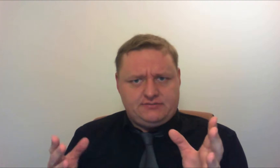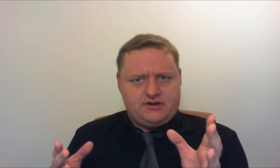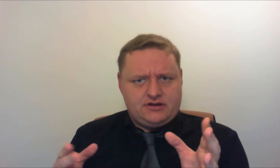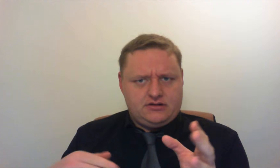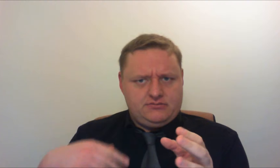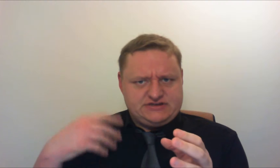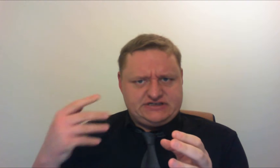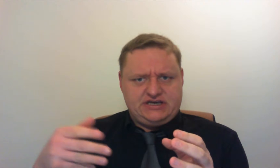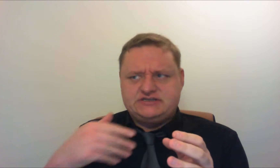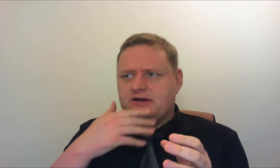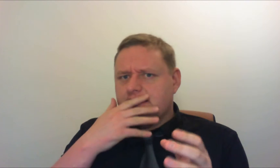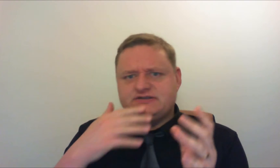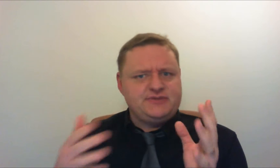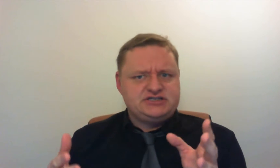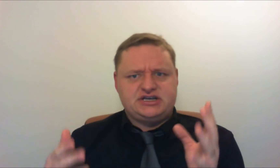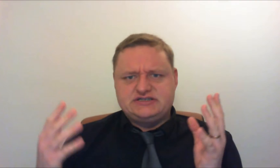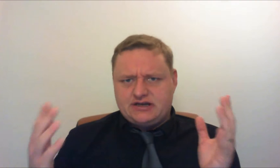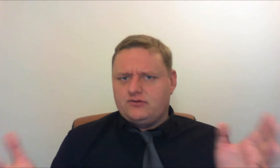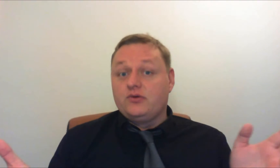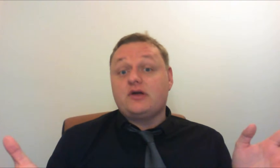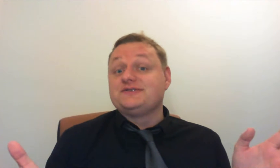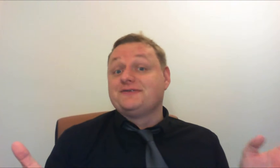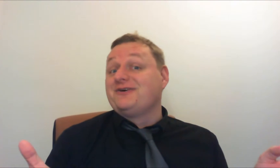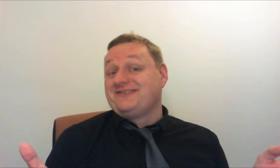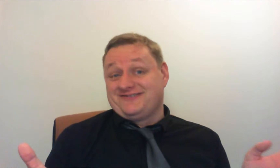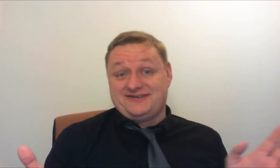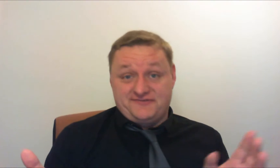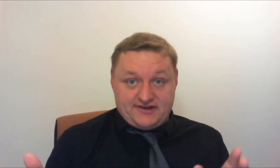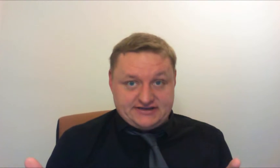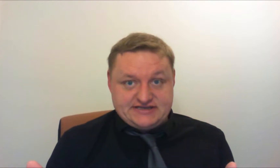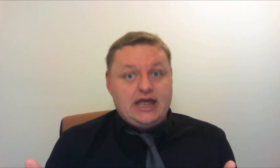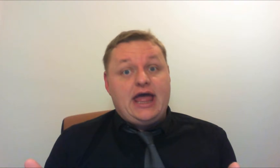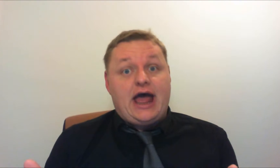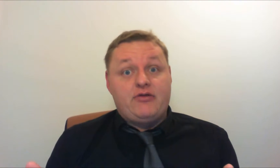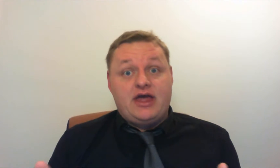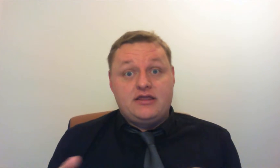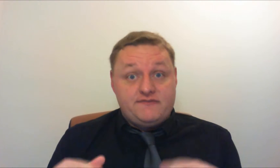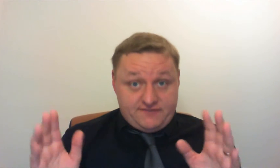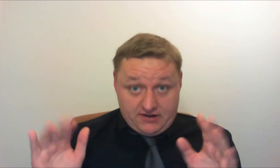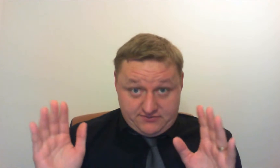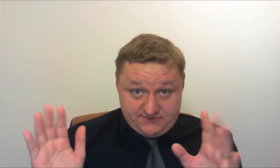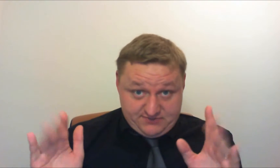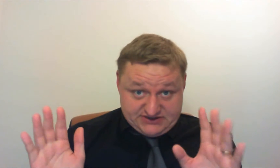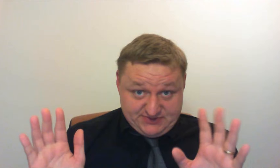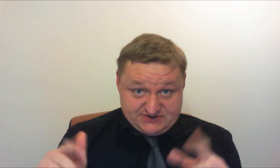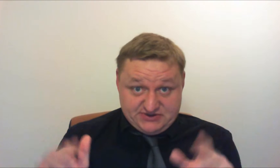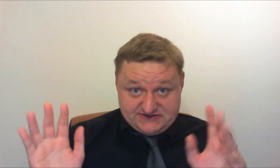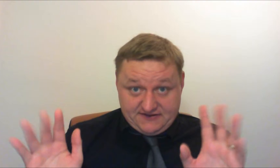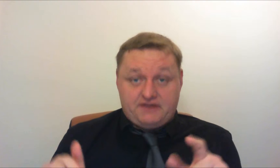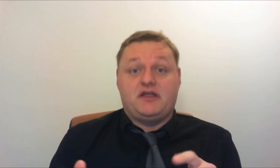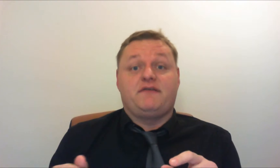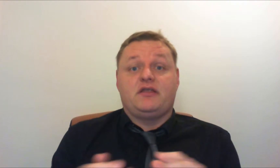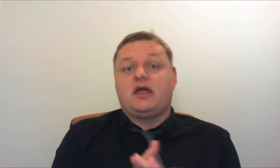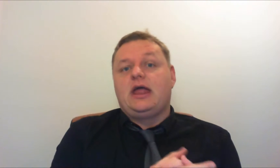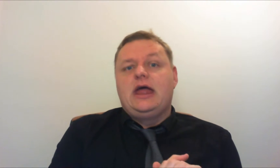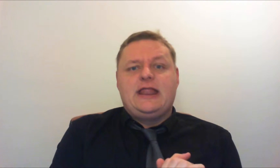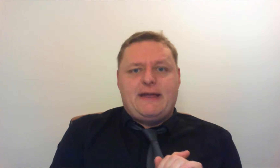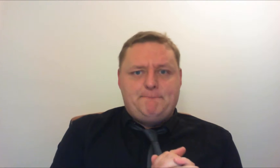mosquitoes midges and all those other wonderful little things out there that flat buzz buzz buzz fly fly fly then